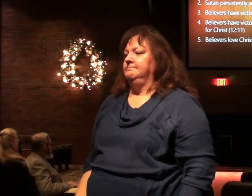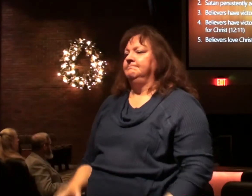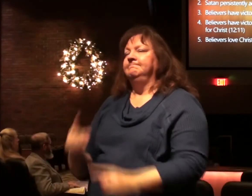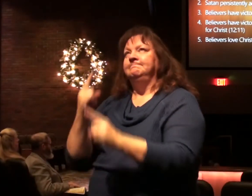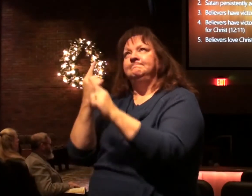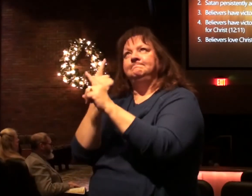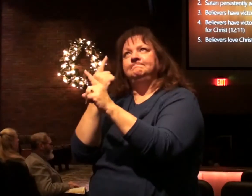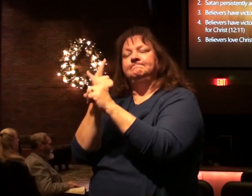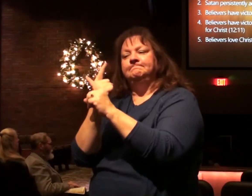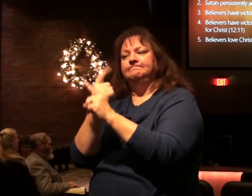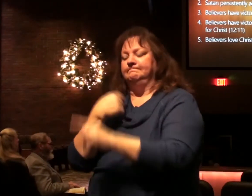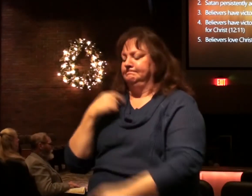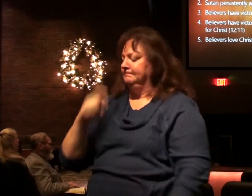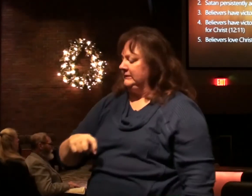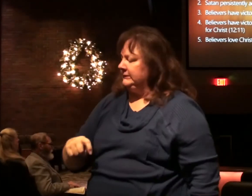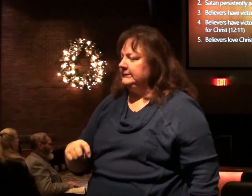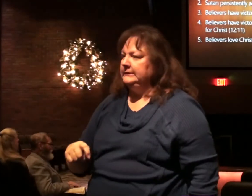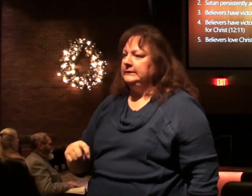What about